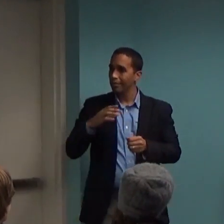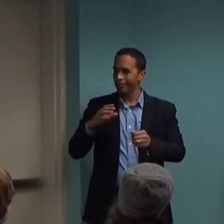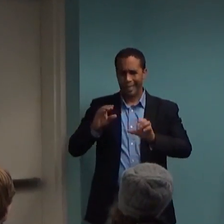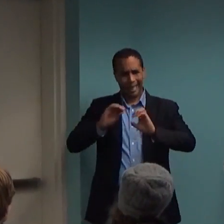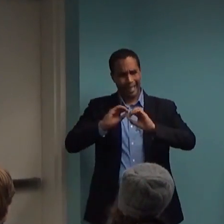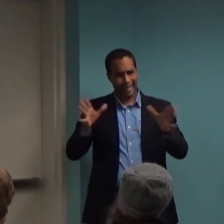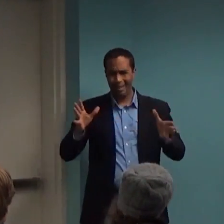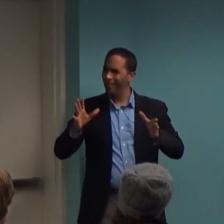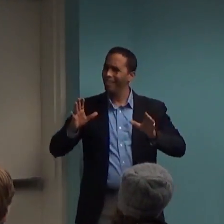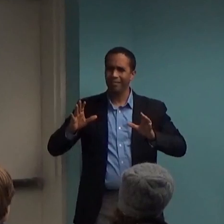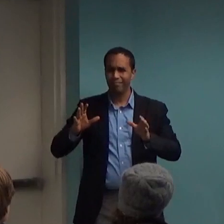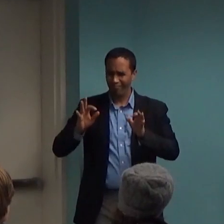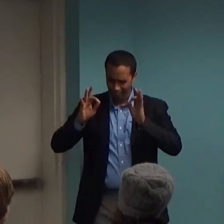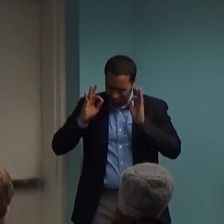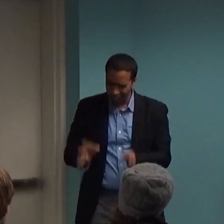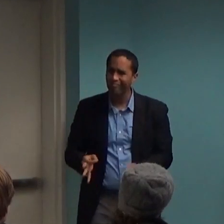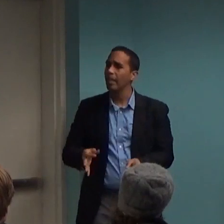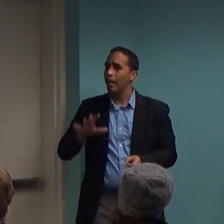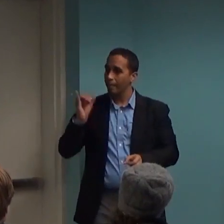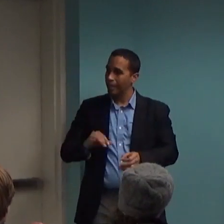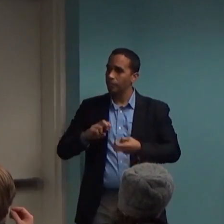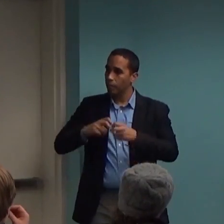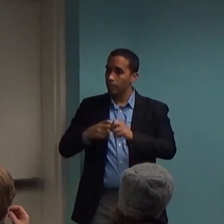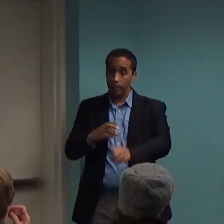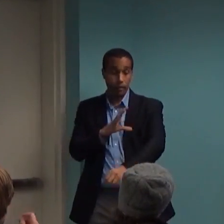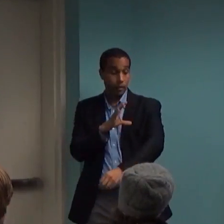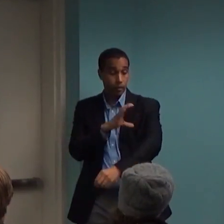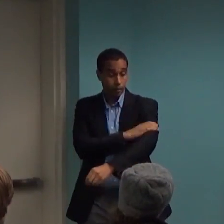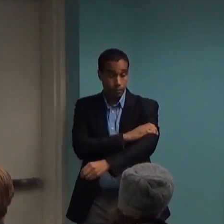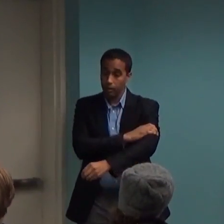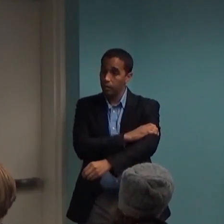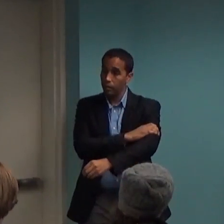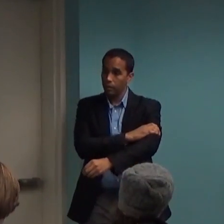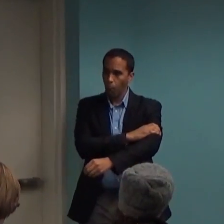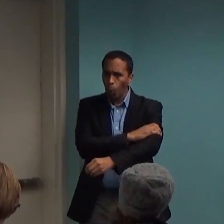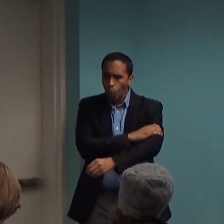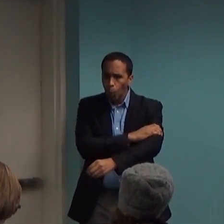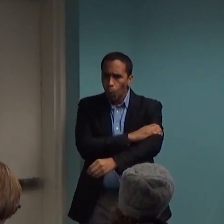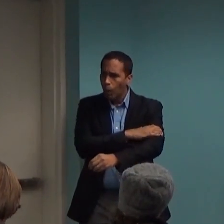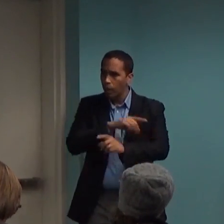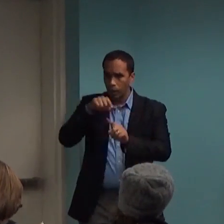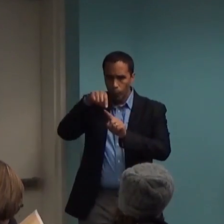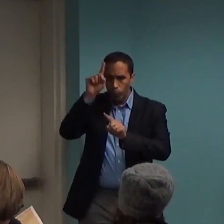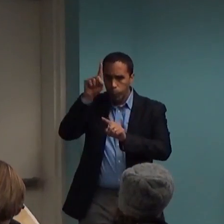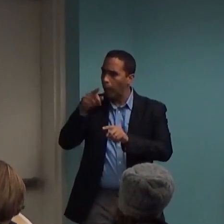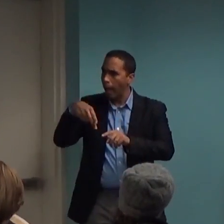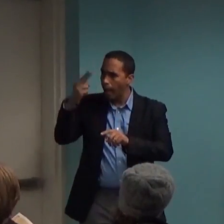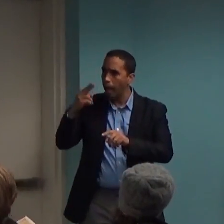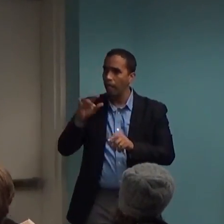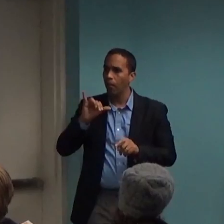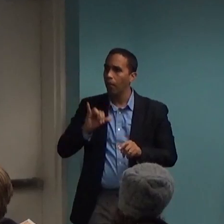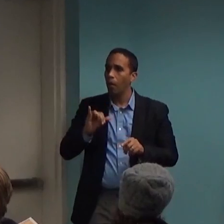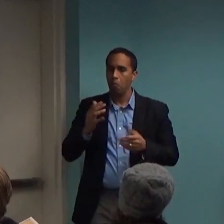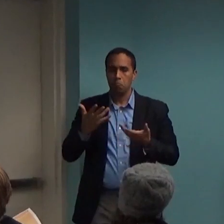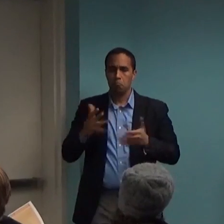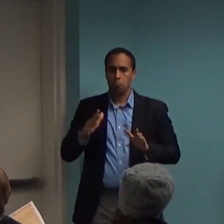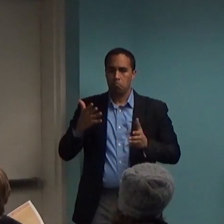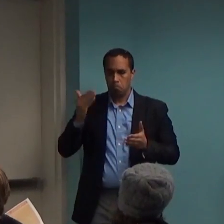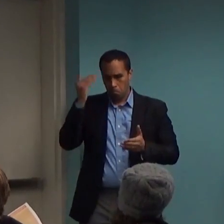go to the doctor, they put the thing on your arm, they test it like, wow, look, it's really high. The best practices for medical doctors is